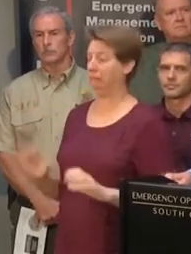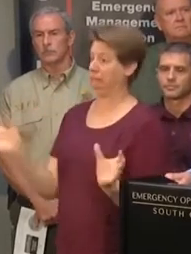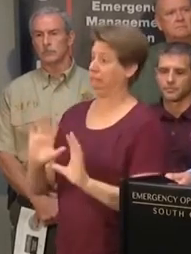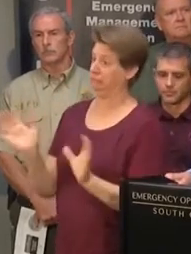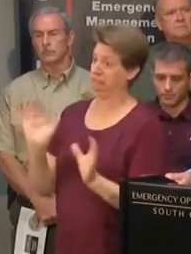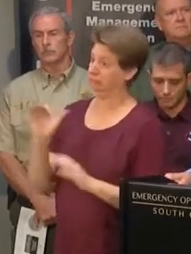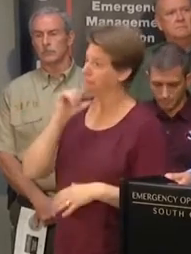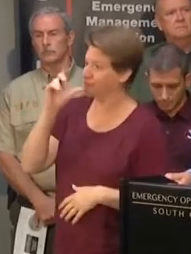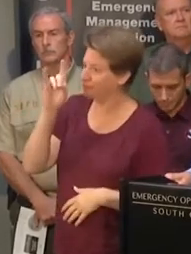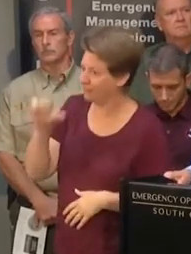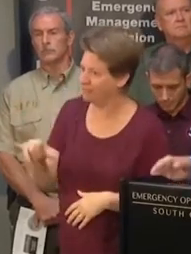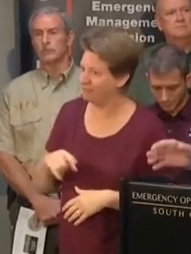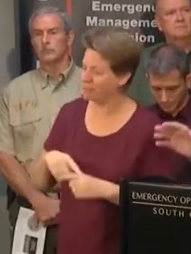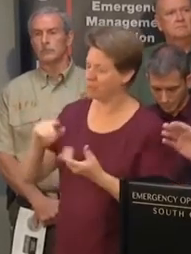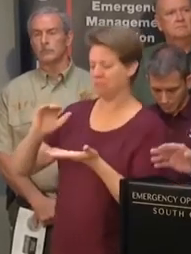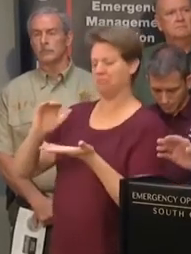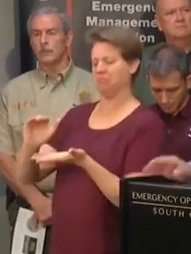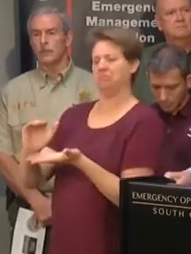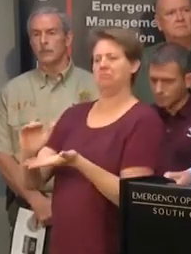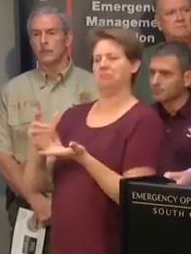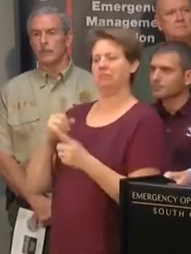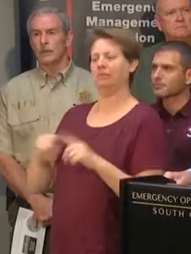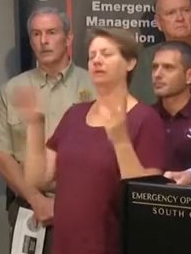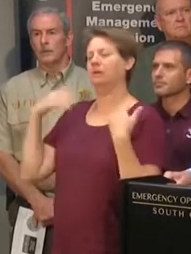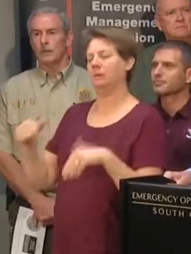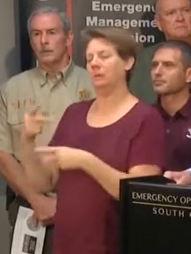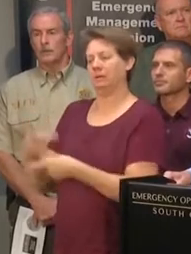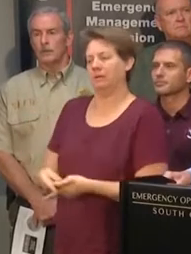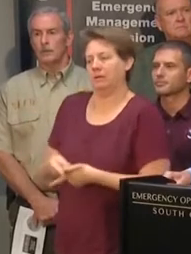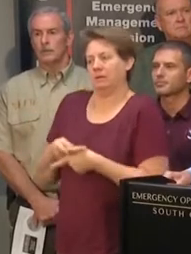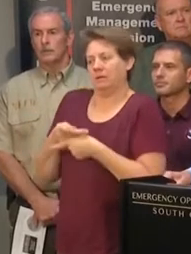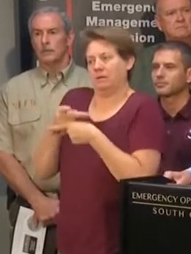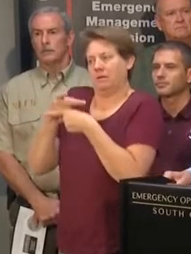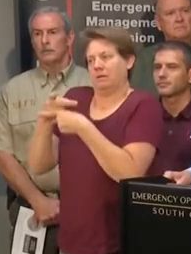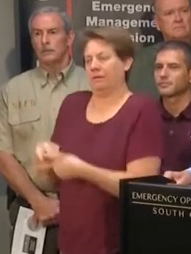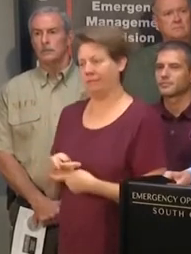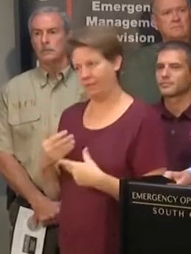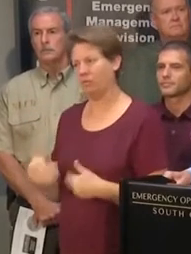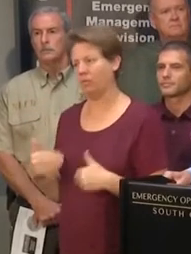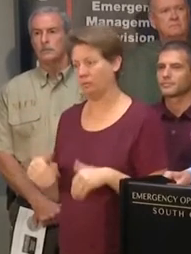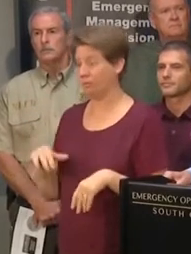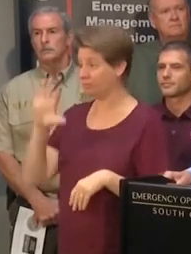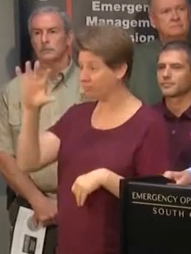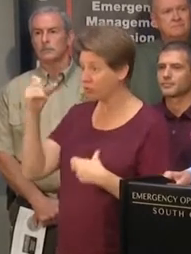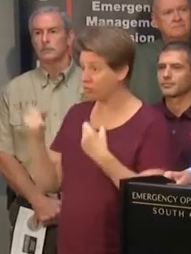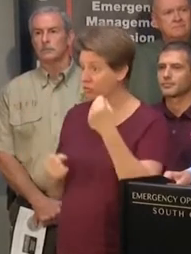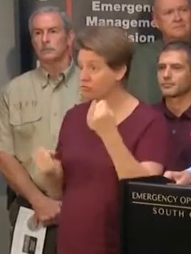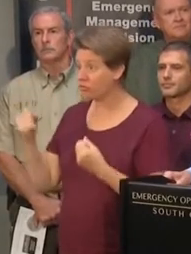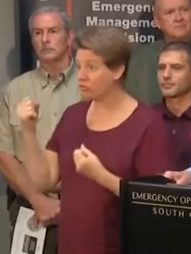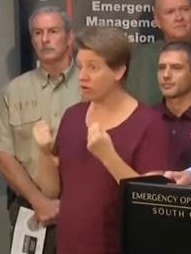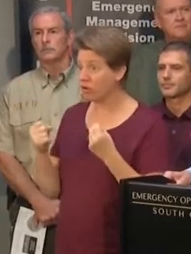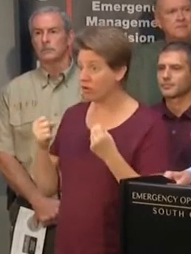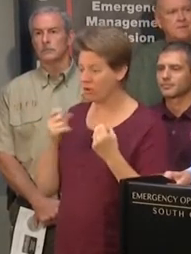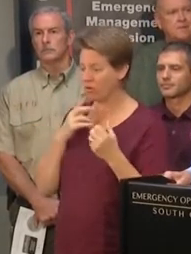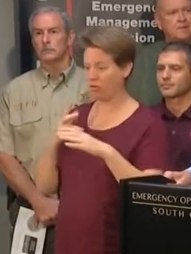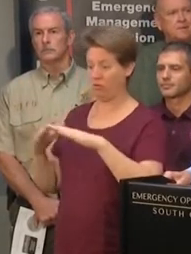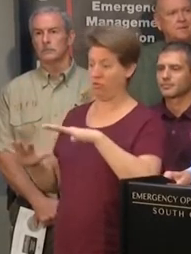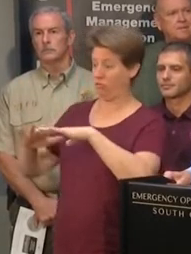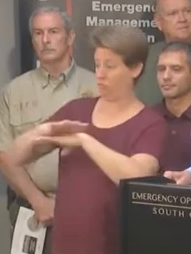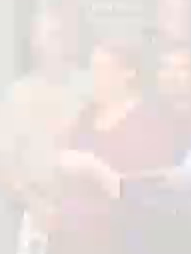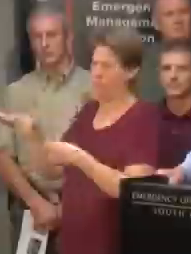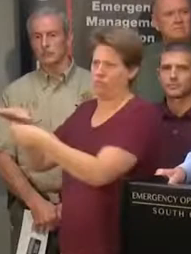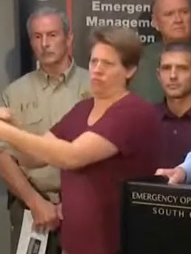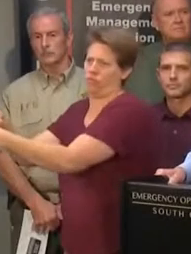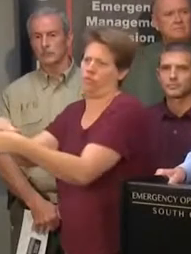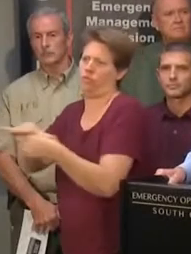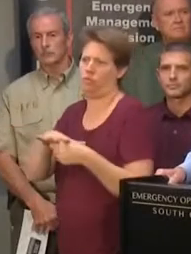people to do that. But be very, very careful and do not drive your car on a road that's got water on